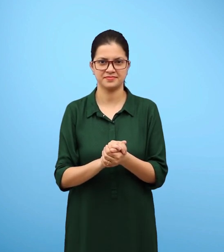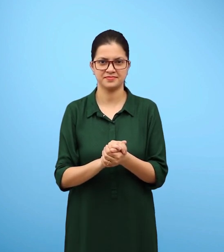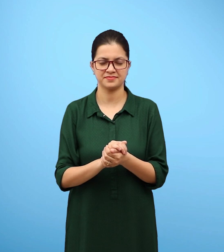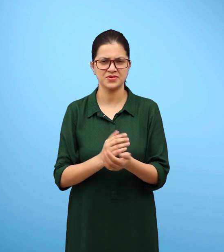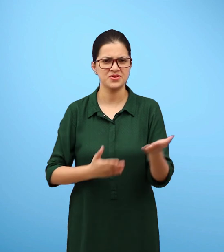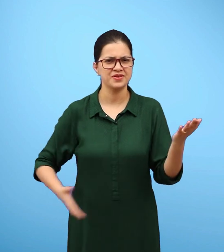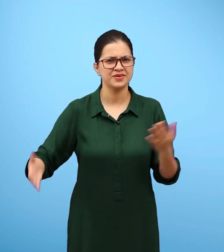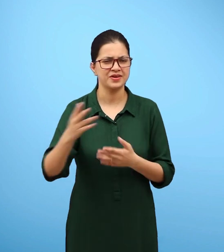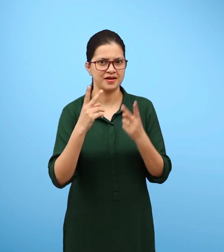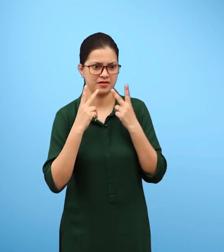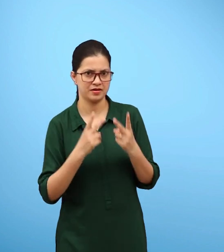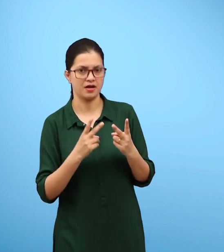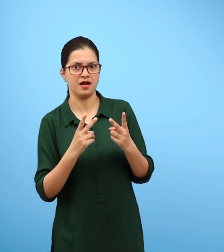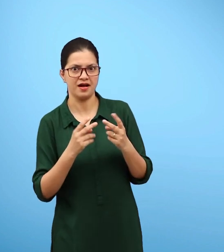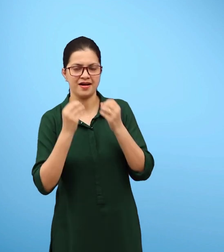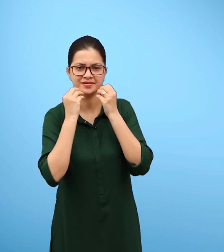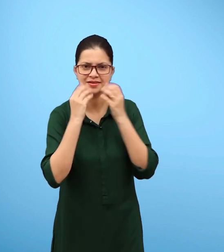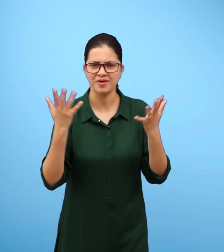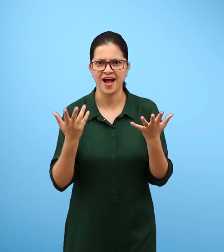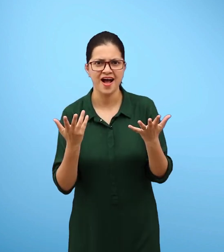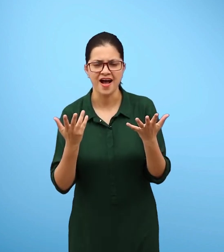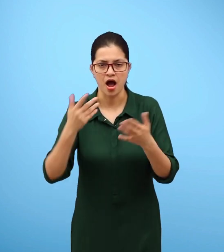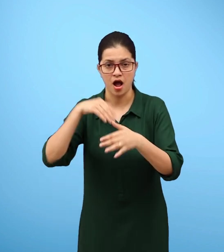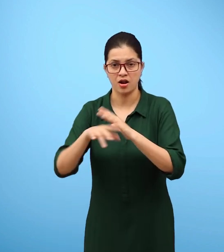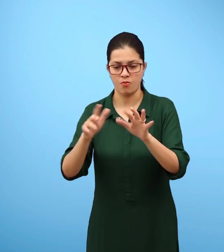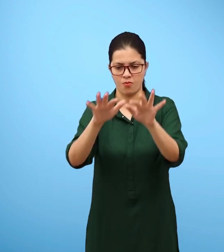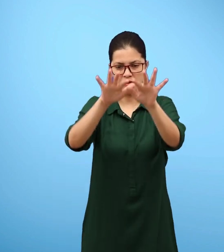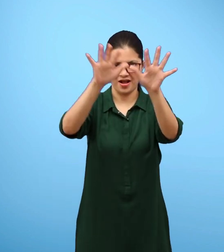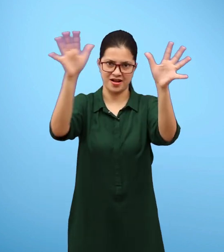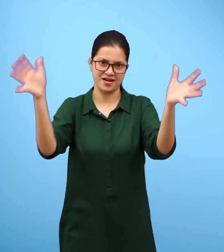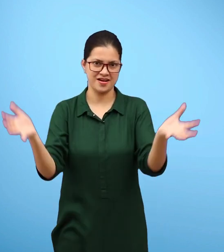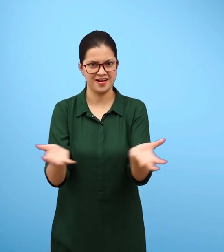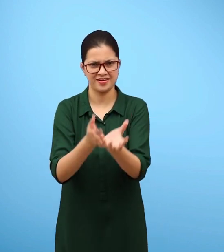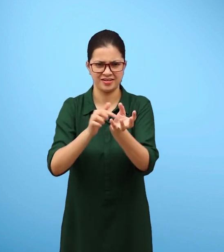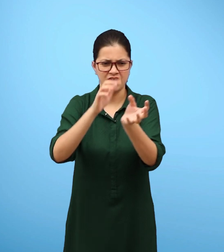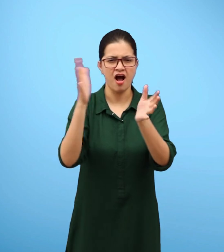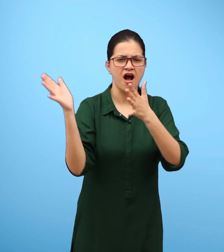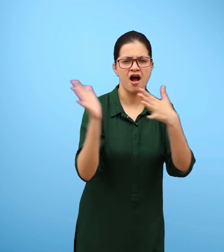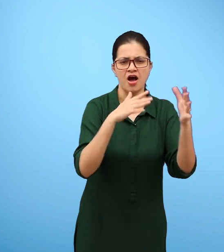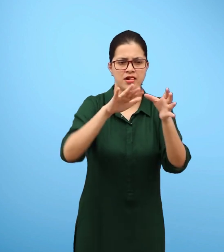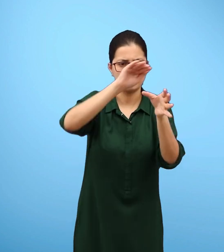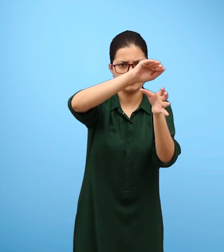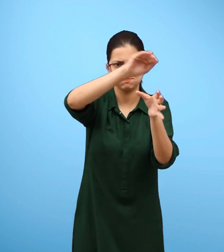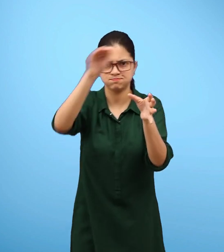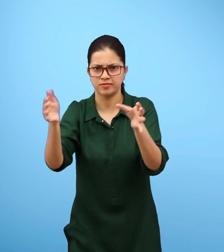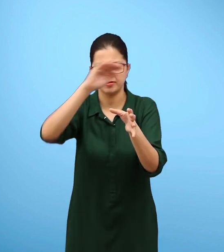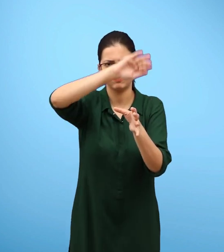Have you ever wondered why all the oxygen of atmosphere does not get used up though a large number of